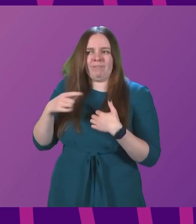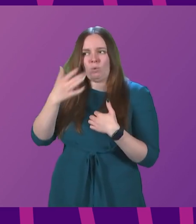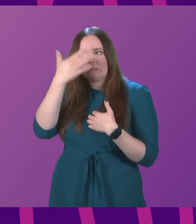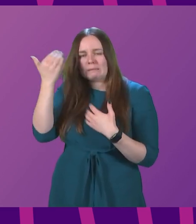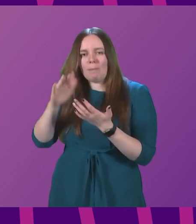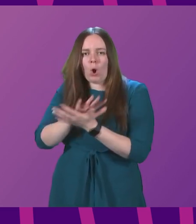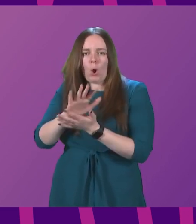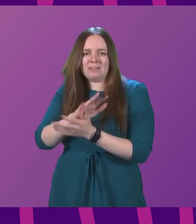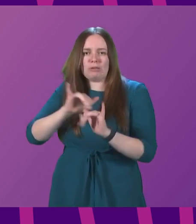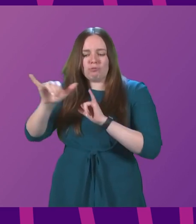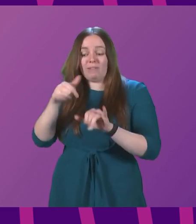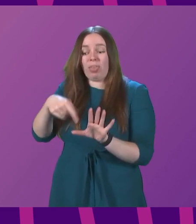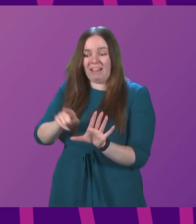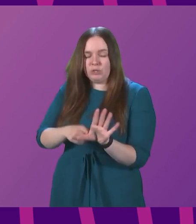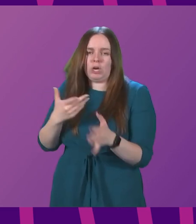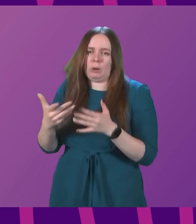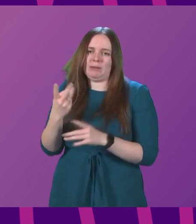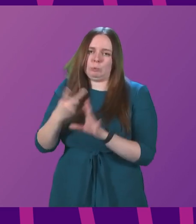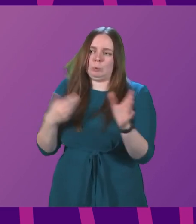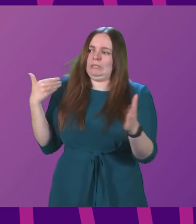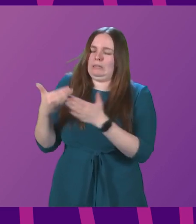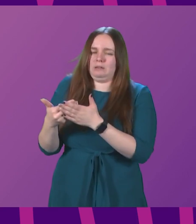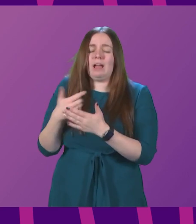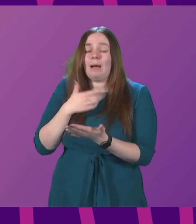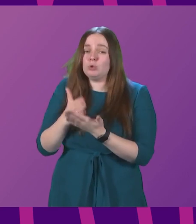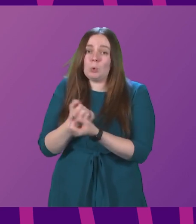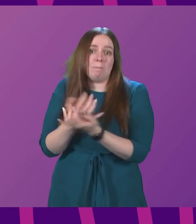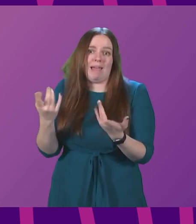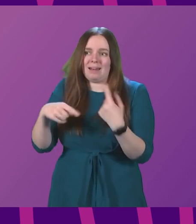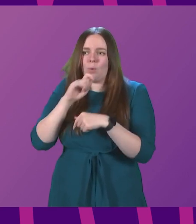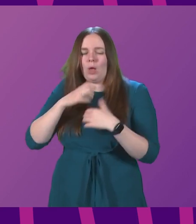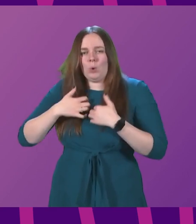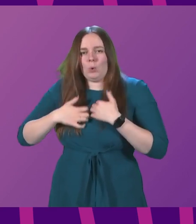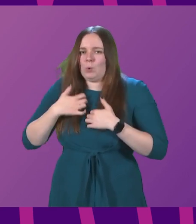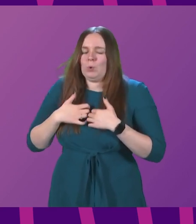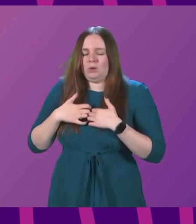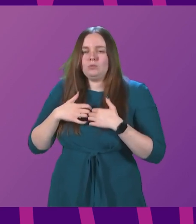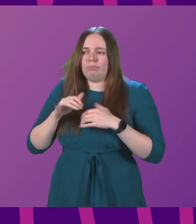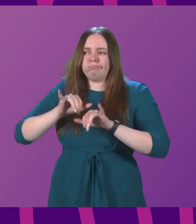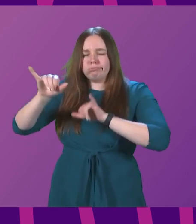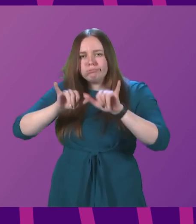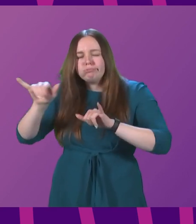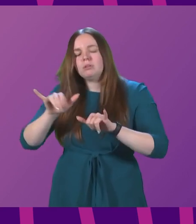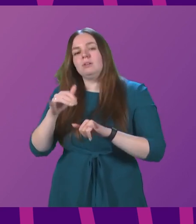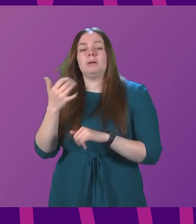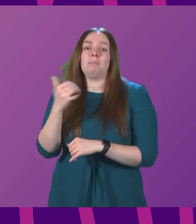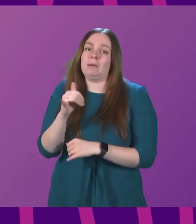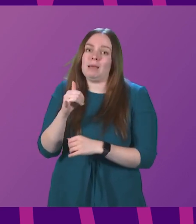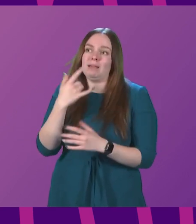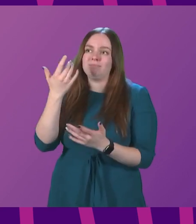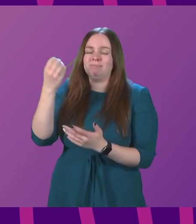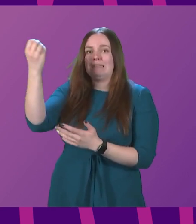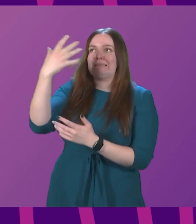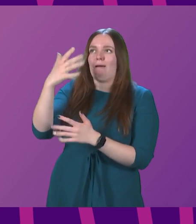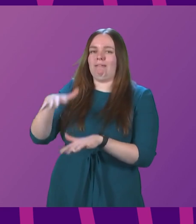this year than there has been in the last two years. I'm sure many people will be looking forward to getting overseas and possibly even getting some